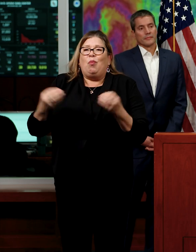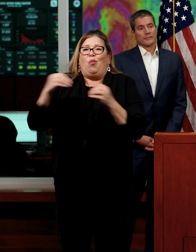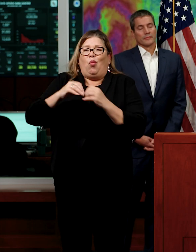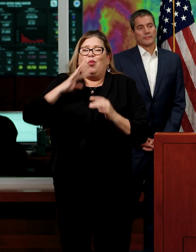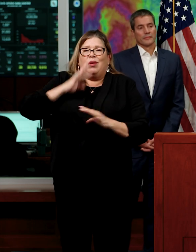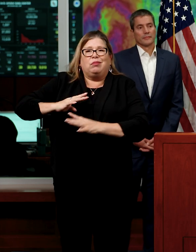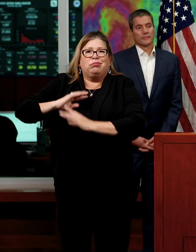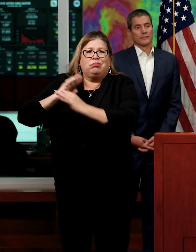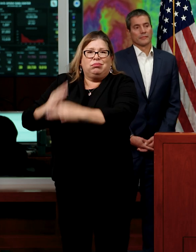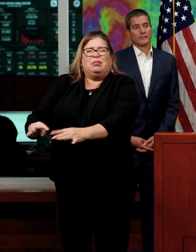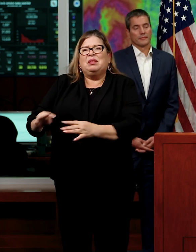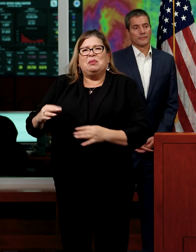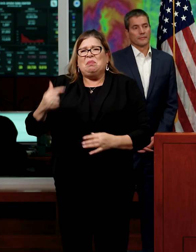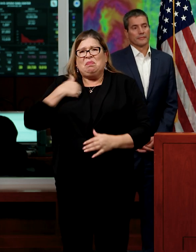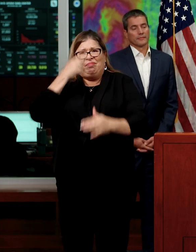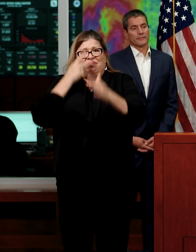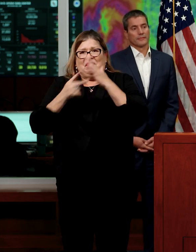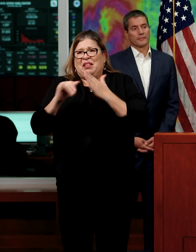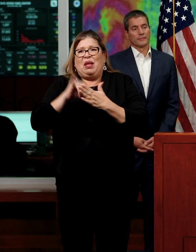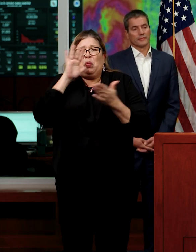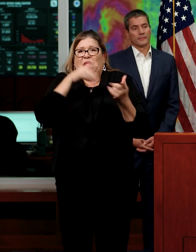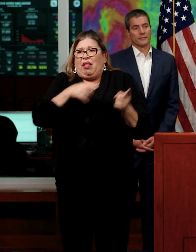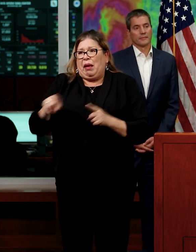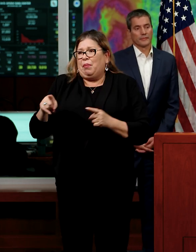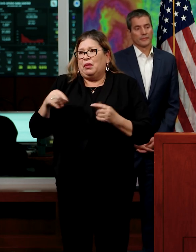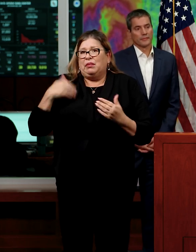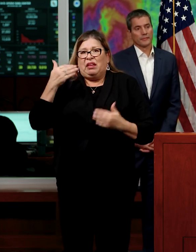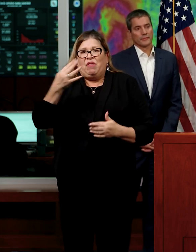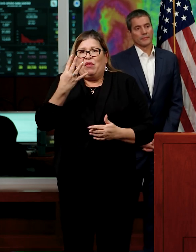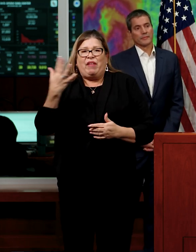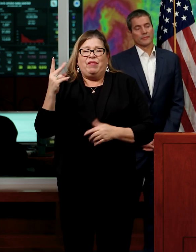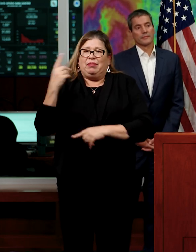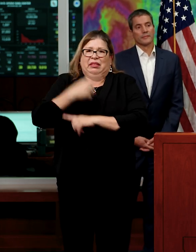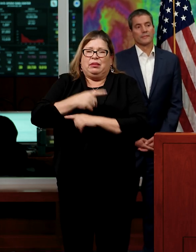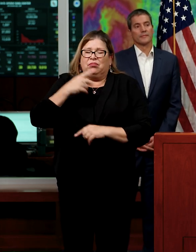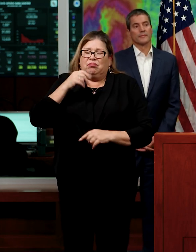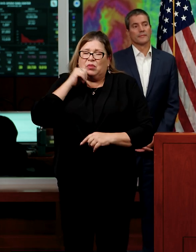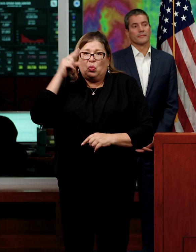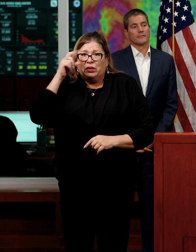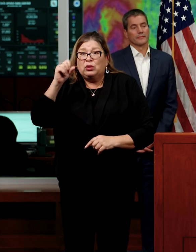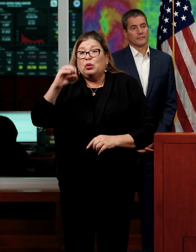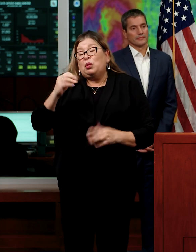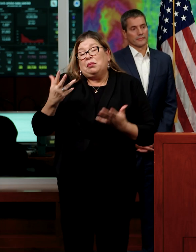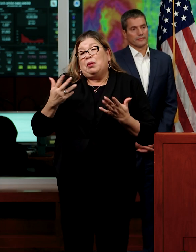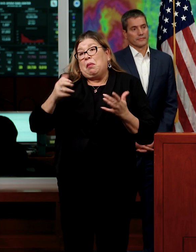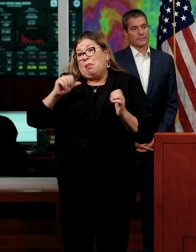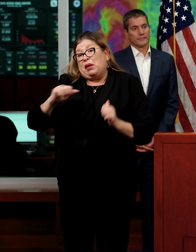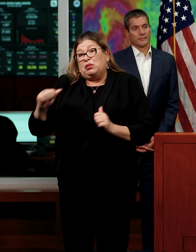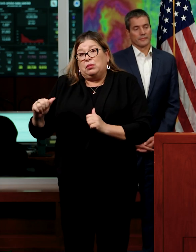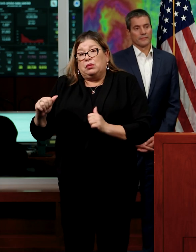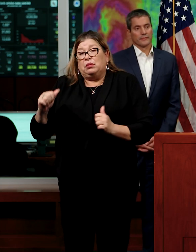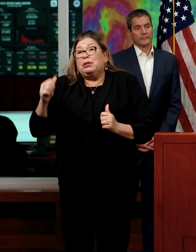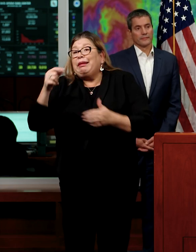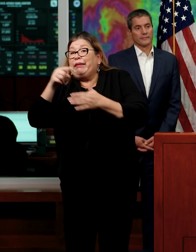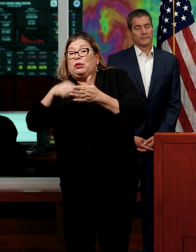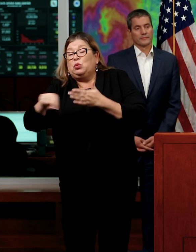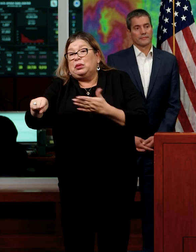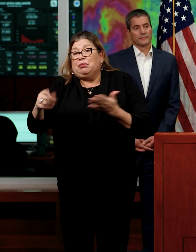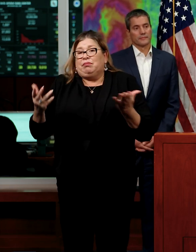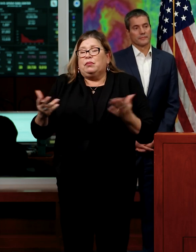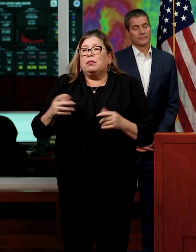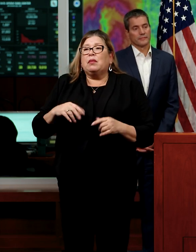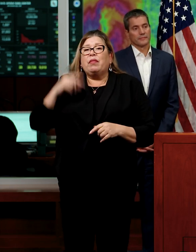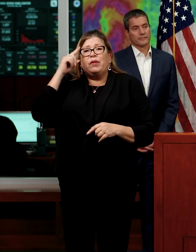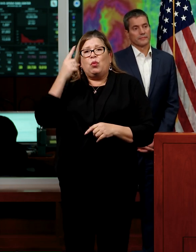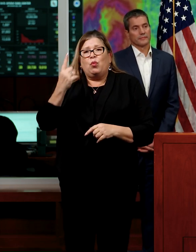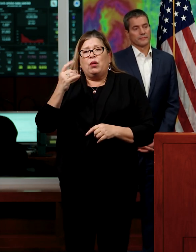necessarily see that happening over the course of the next four to five days. It could be the case next week. I